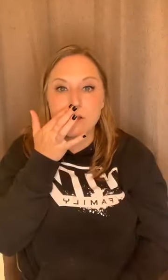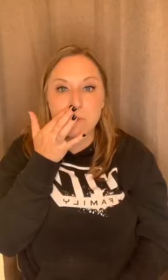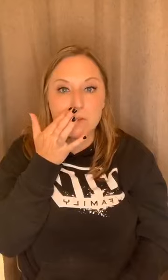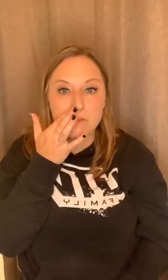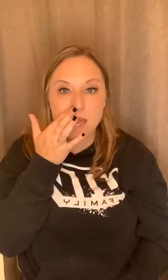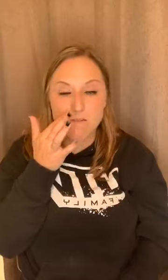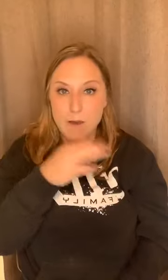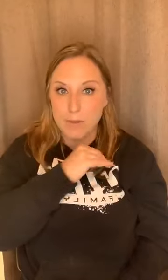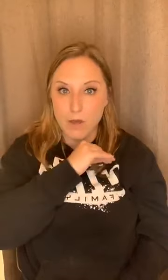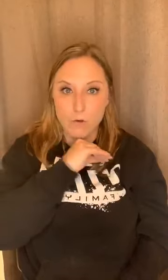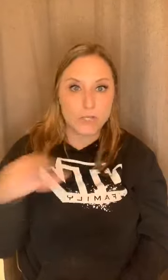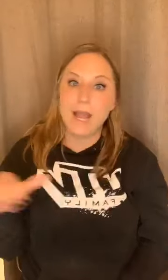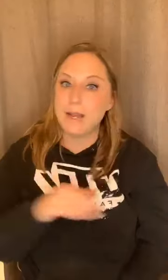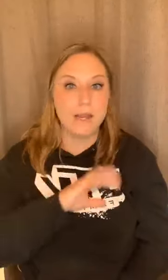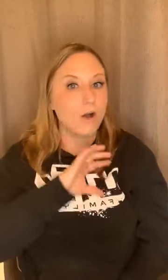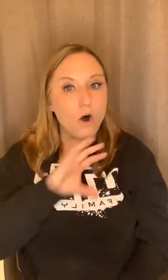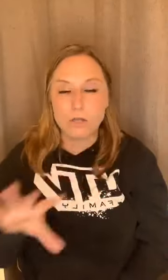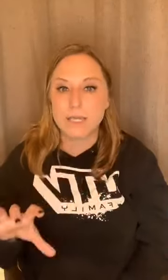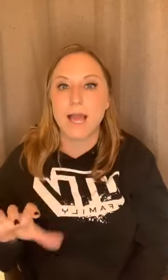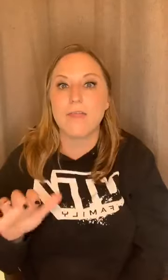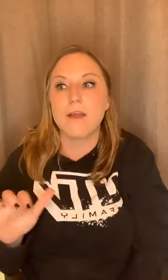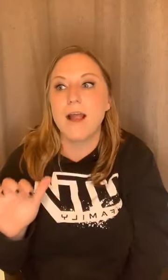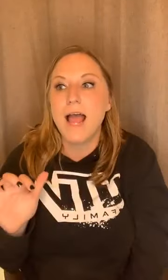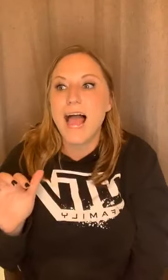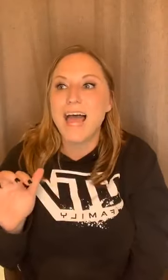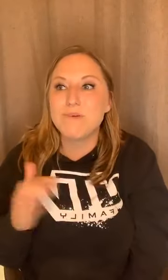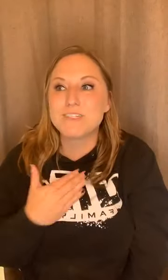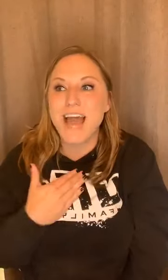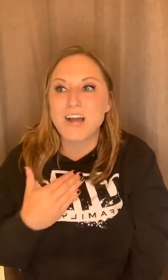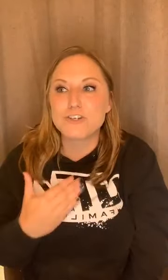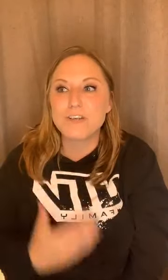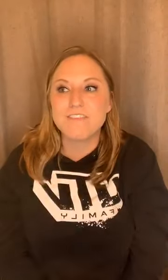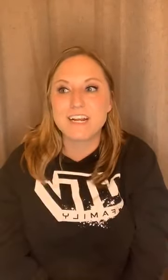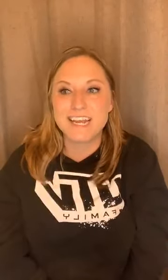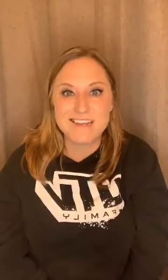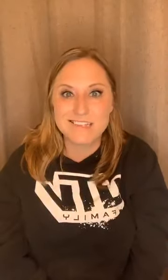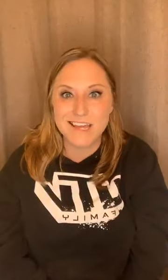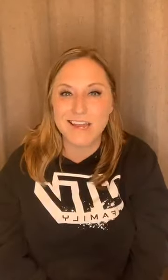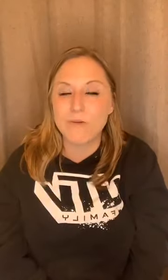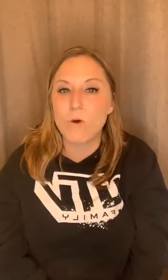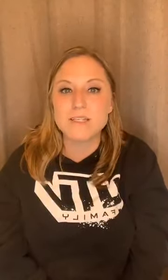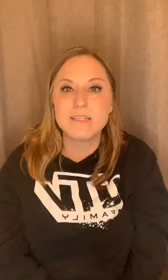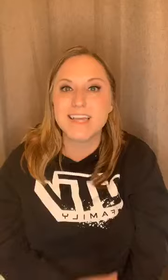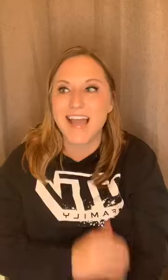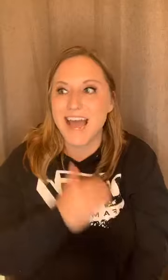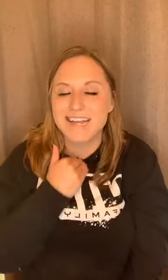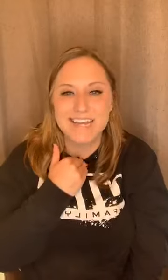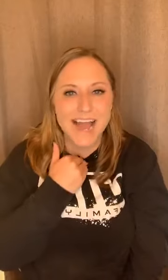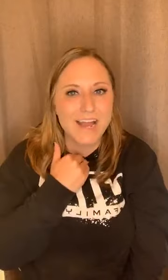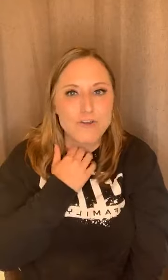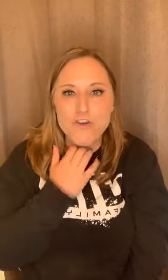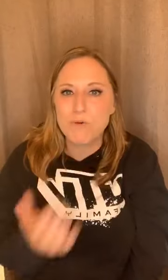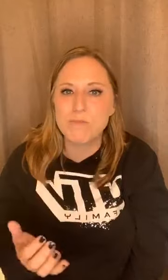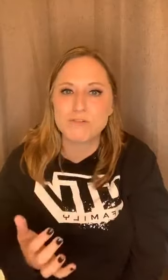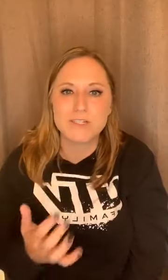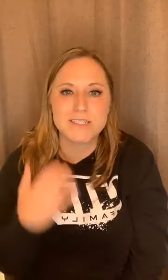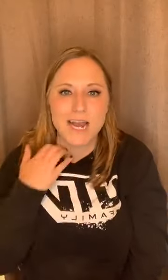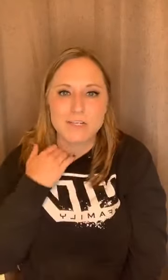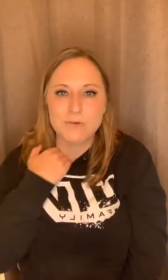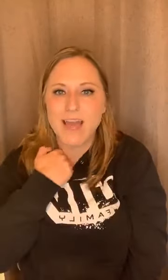completely gave up dieting all together. And it was actually very easy and it wasn't, I hadn't, I had no emotions tied to any